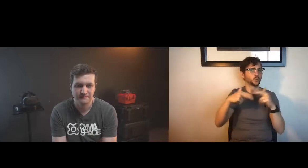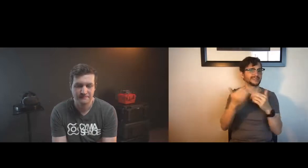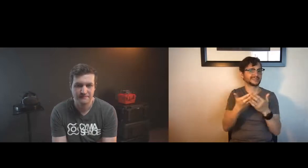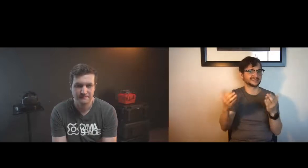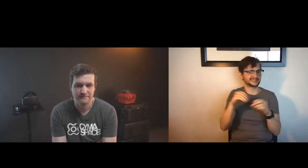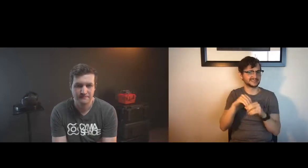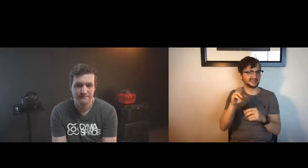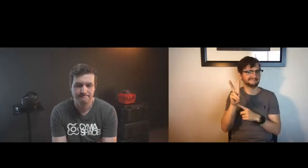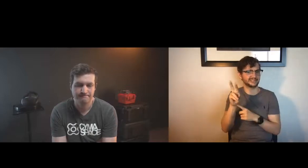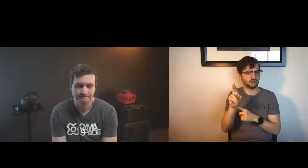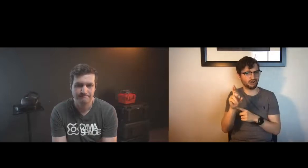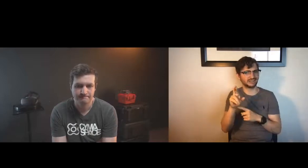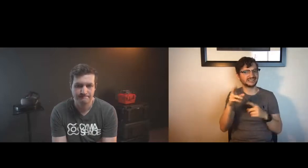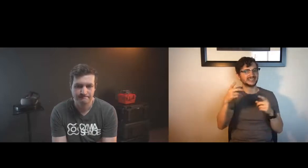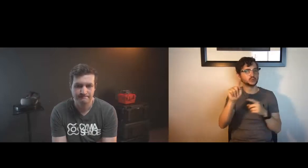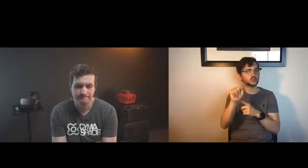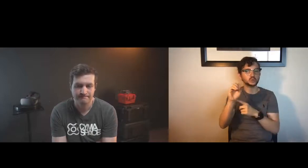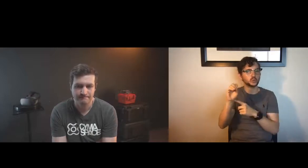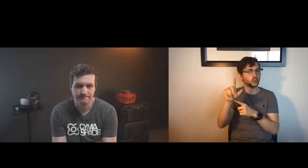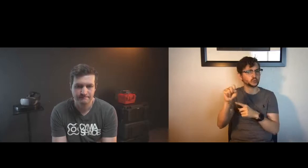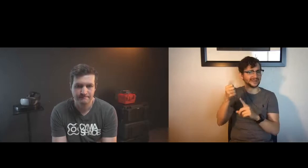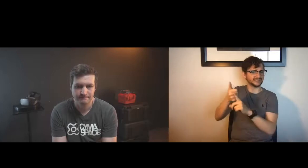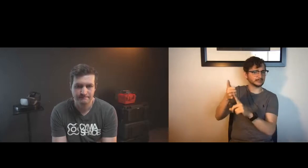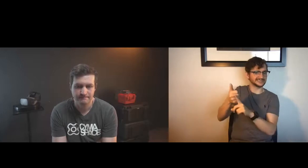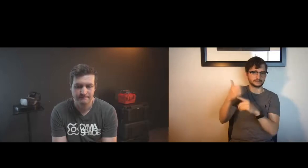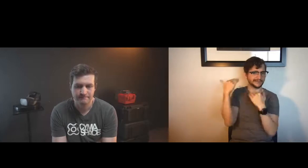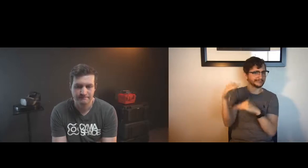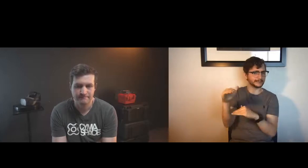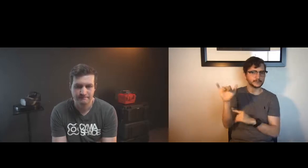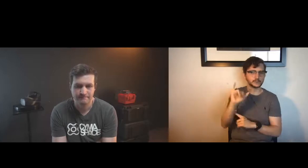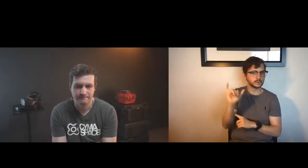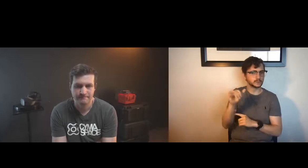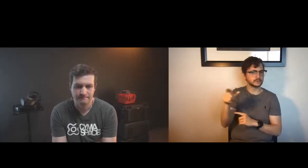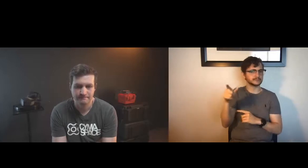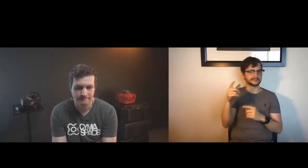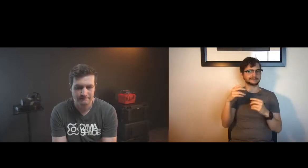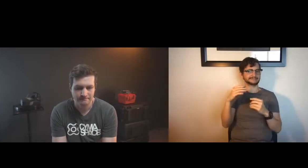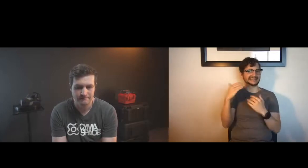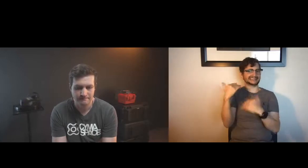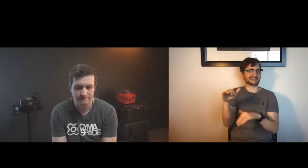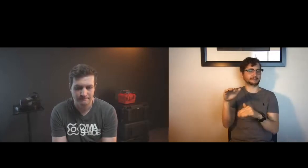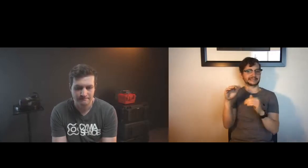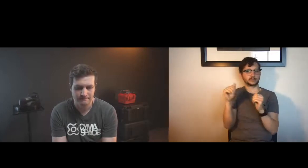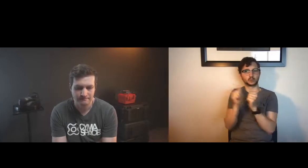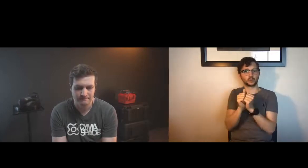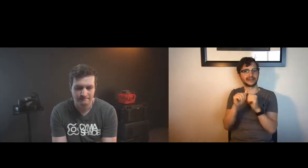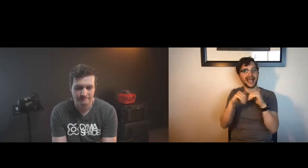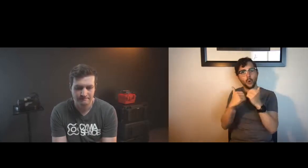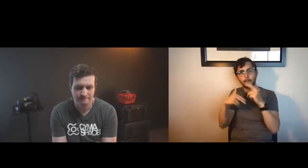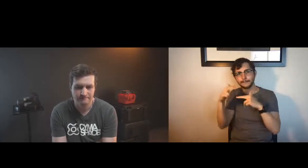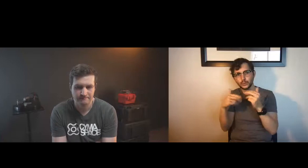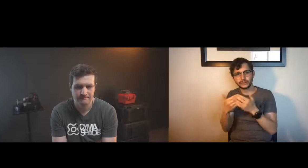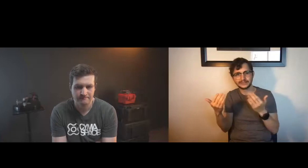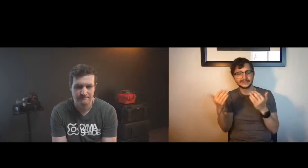schools in other words to build things within vr the tools are pretty limited at the